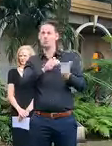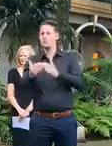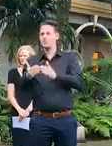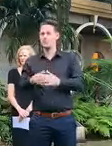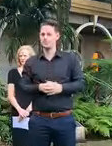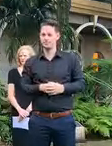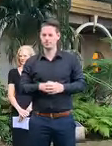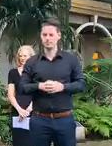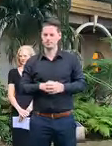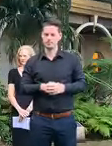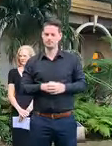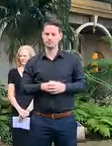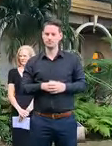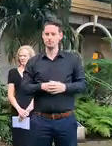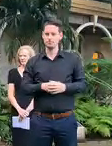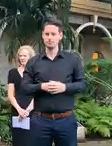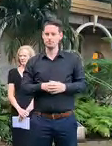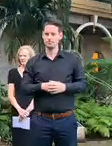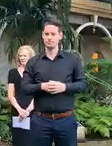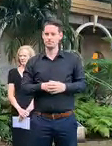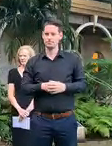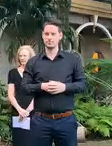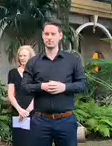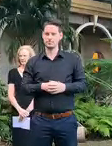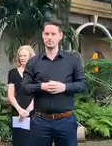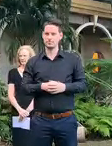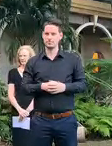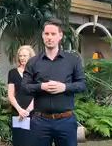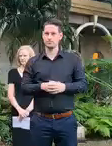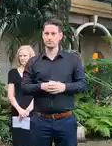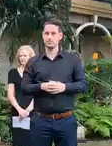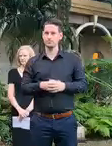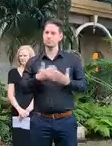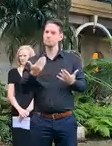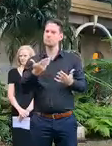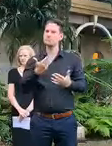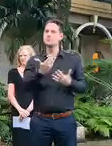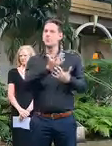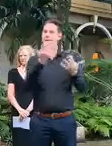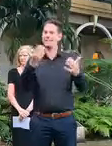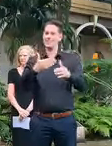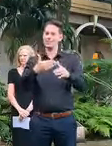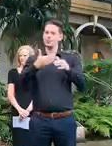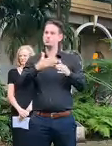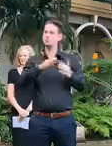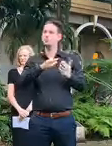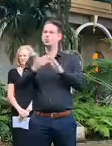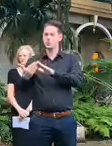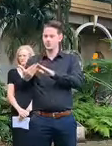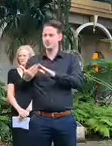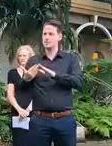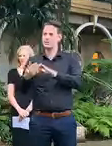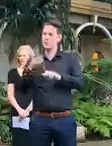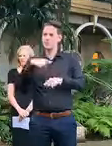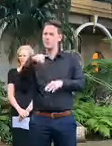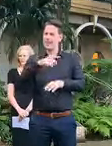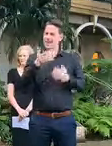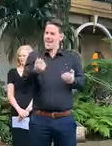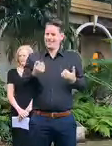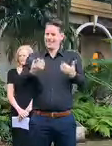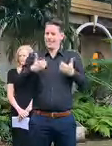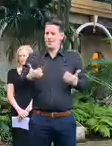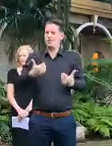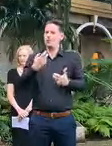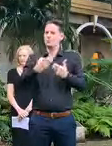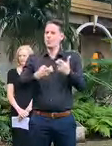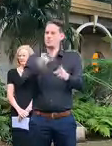know that many of our members of the indigenous communities have some underlying health issues